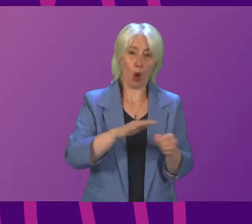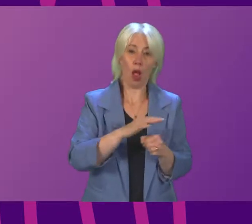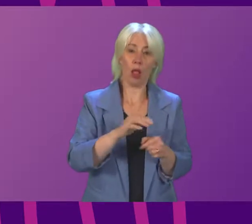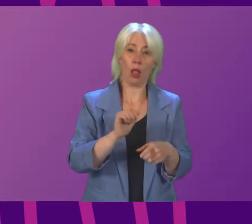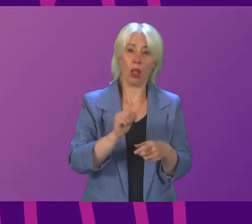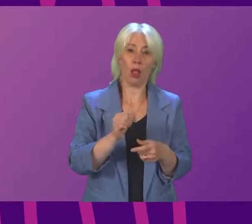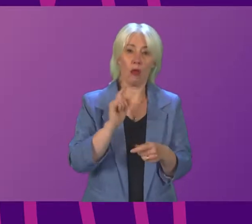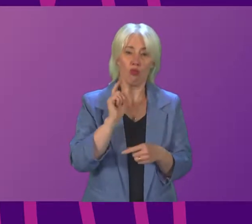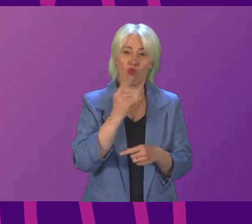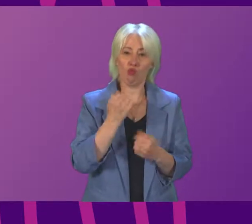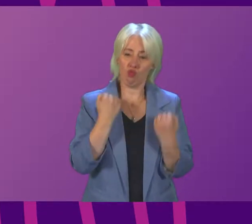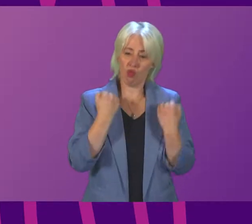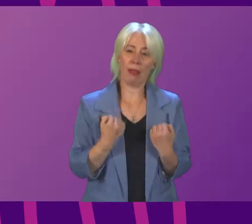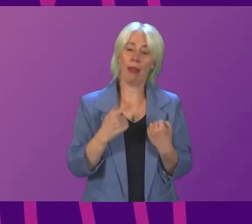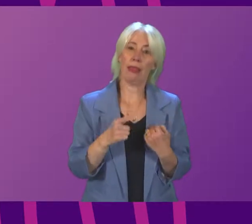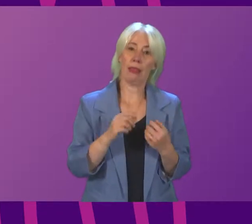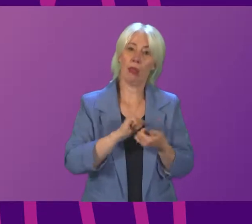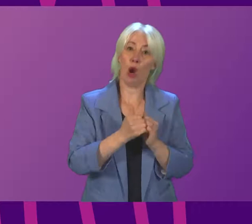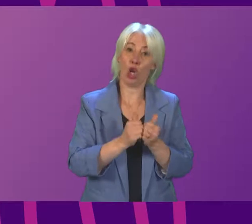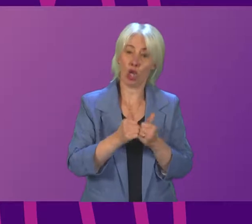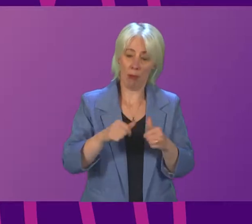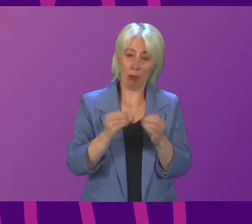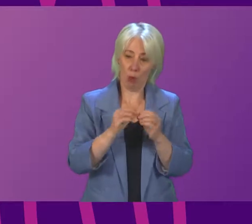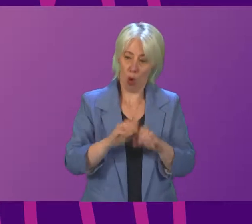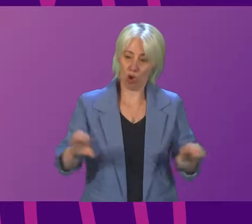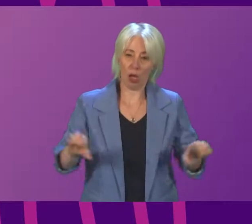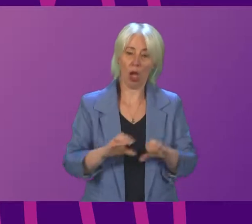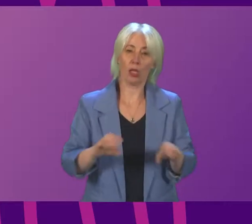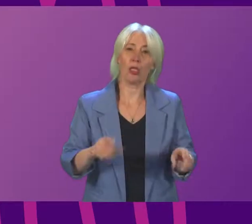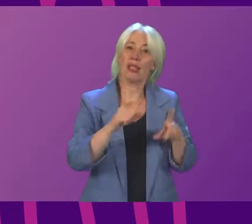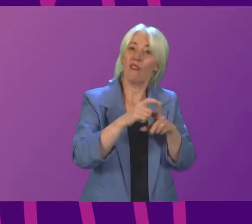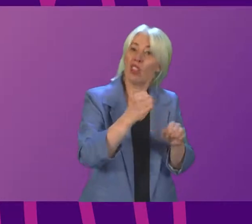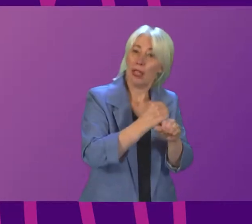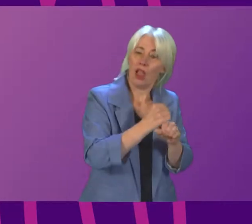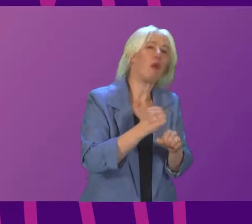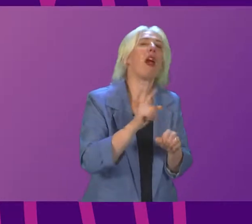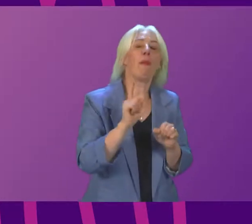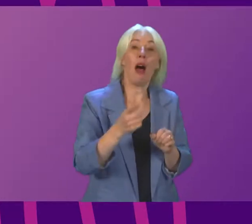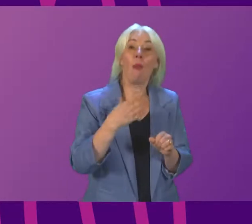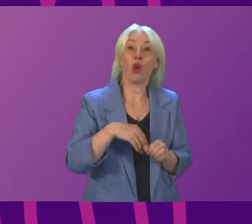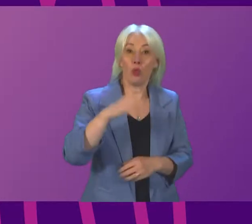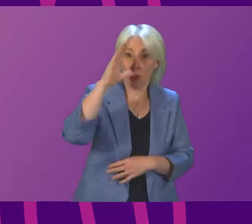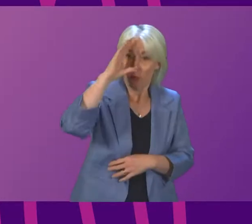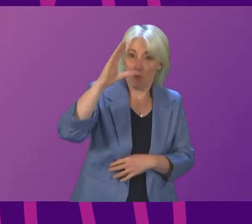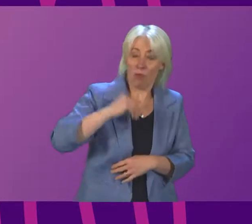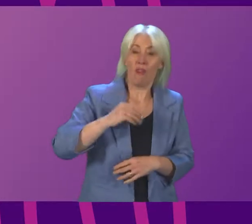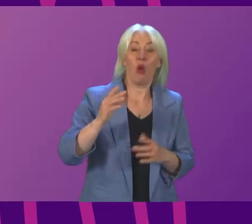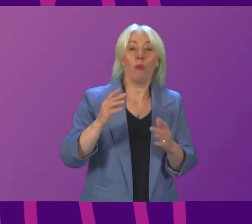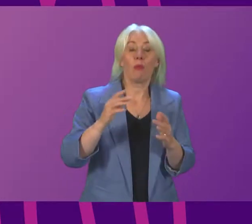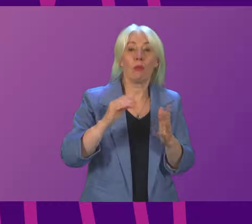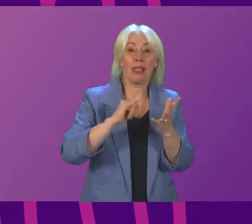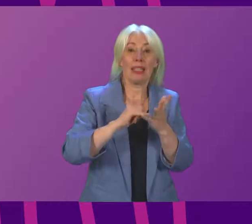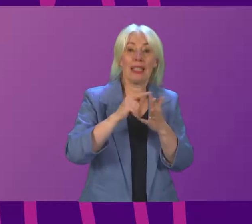Dumfries and Galloway, but also in the Scottish Borders, both of whom, based on the forward intelligence of forecasting by the Scottish Environment